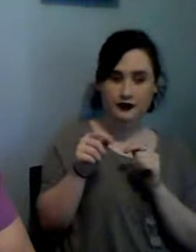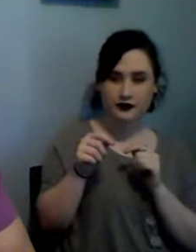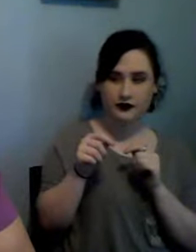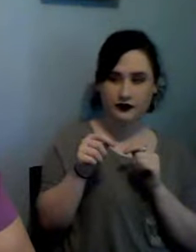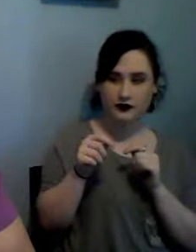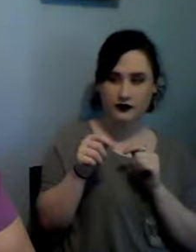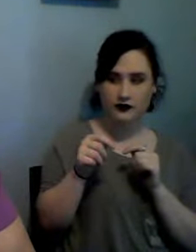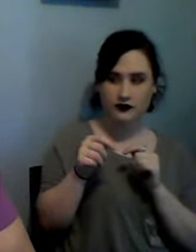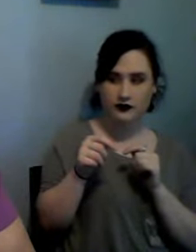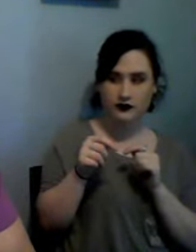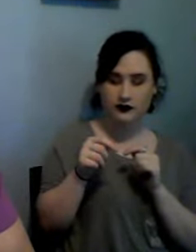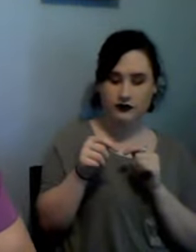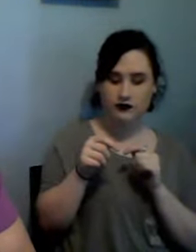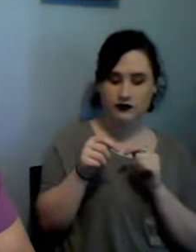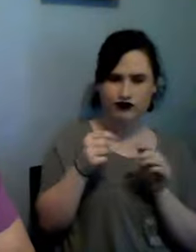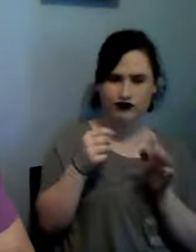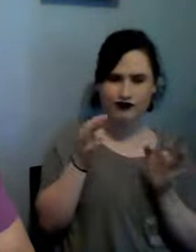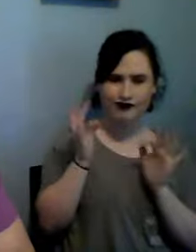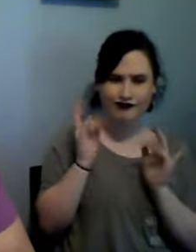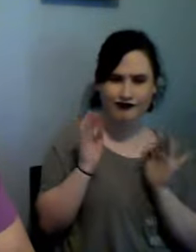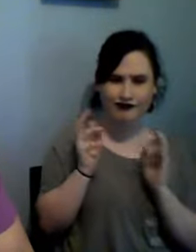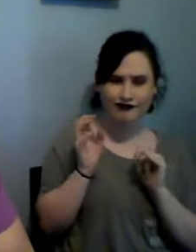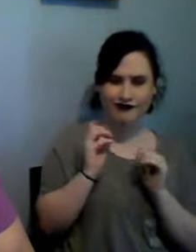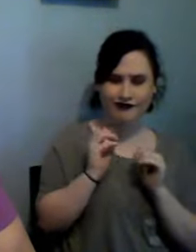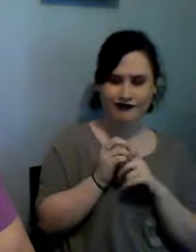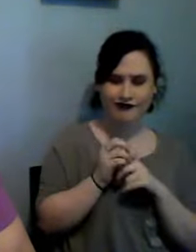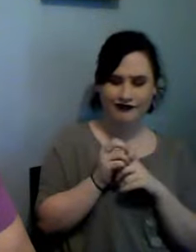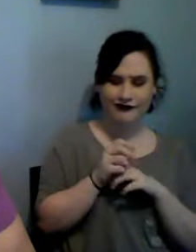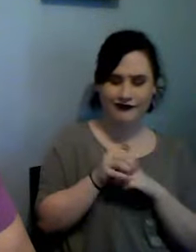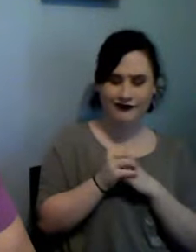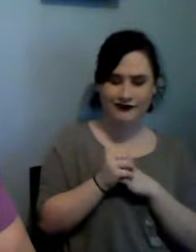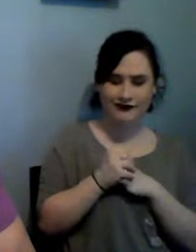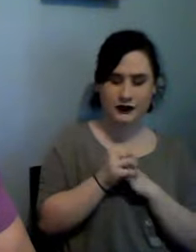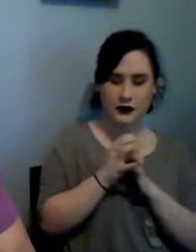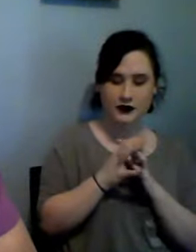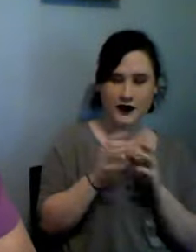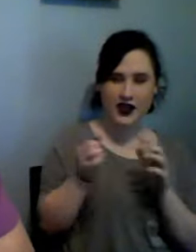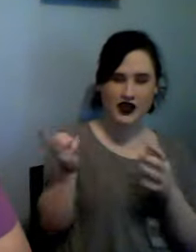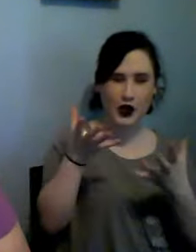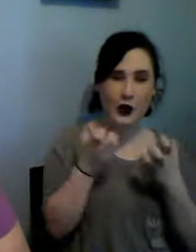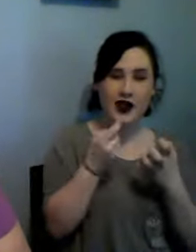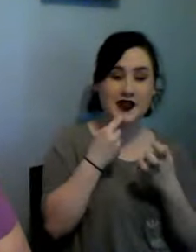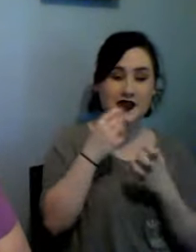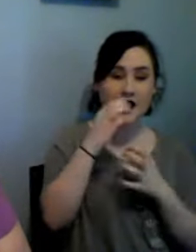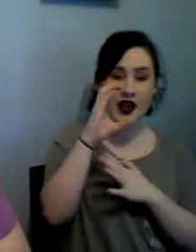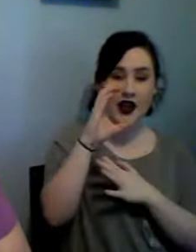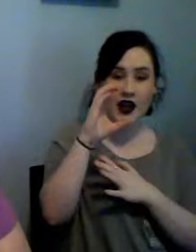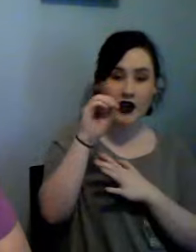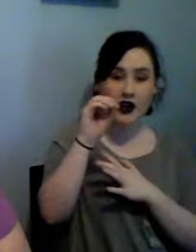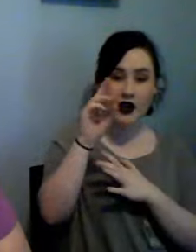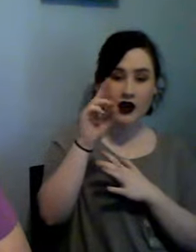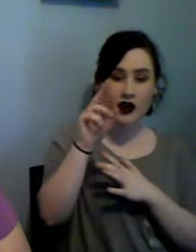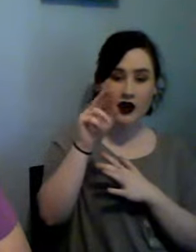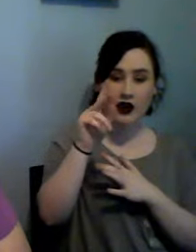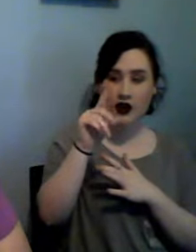I want to say Country Cottage Needleworks the Gingerbread House